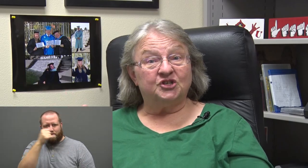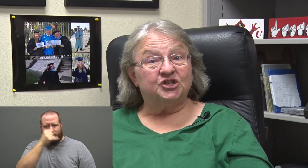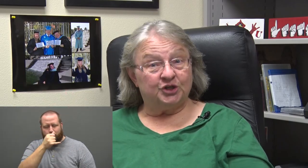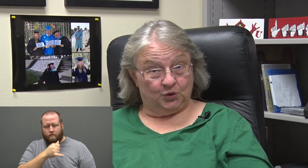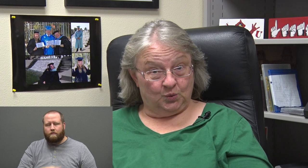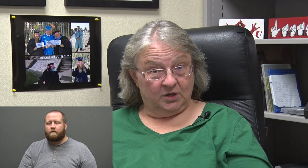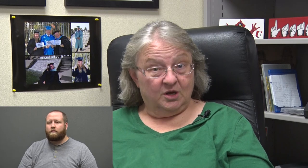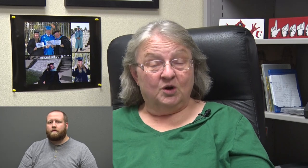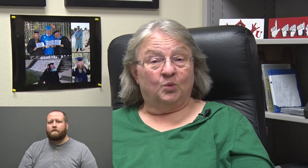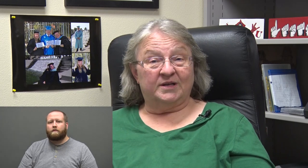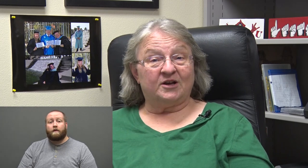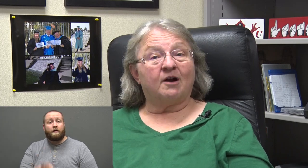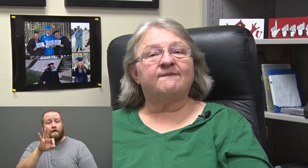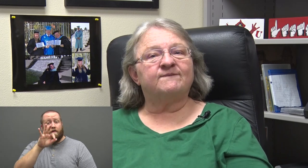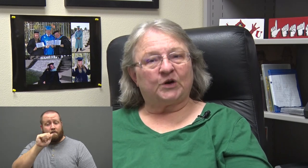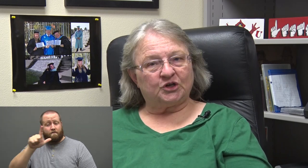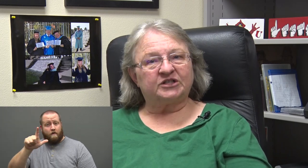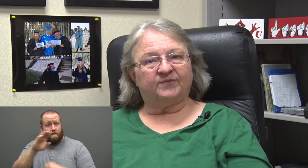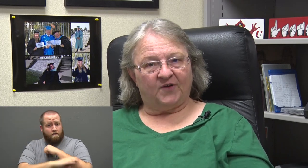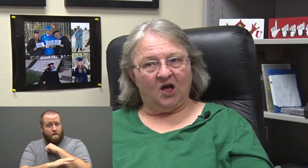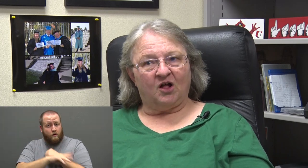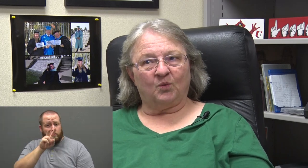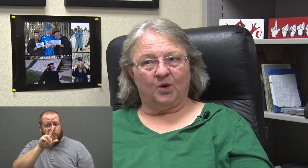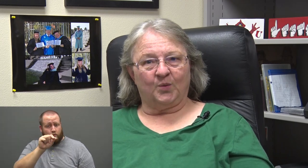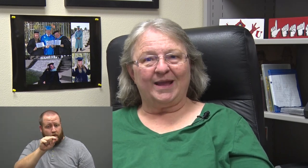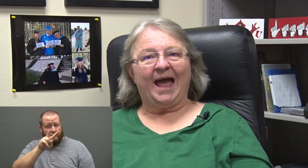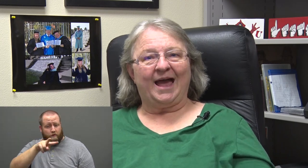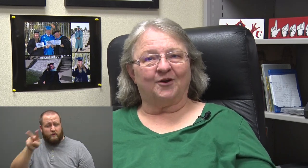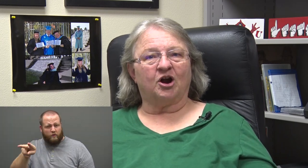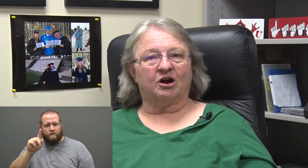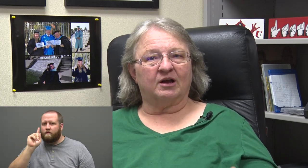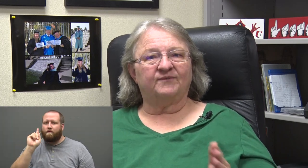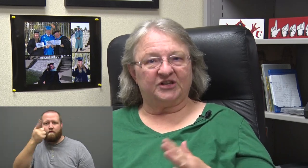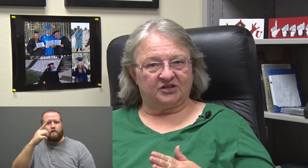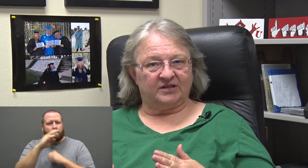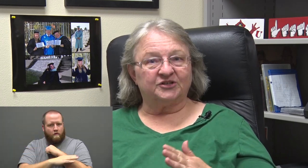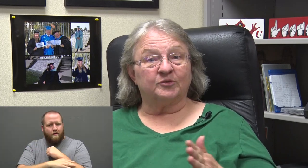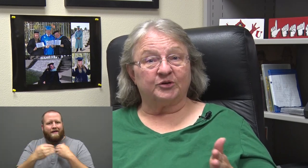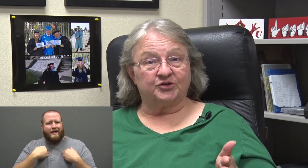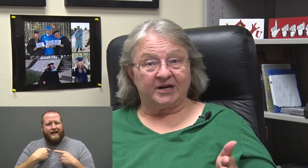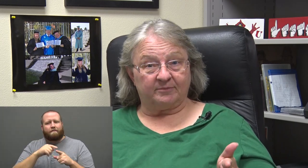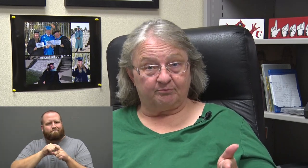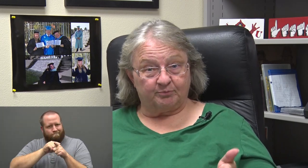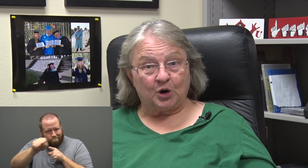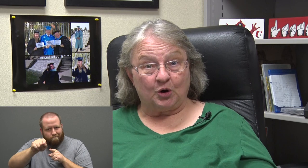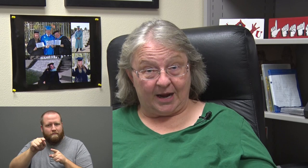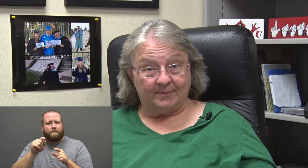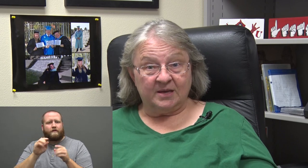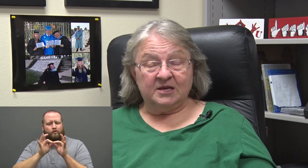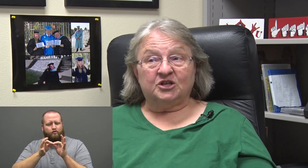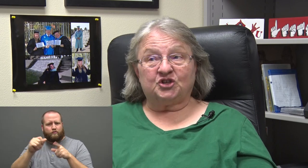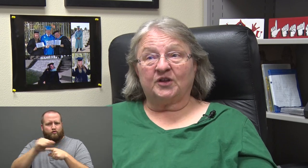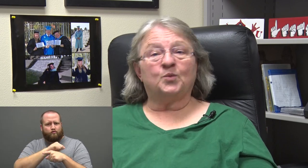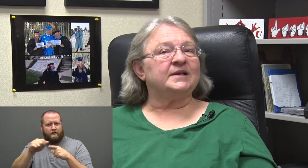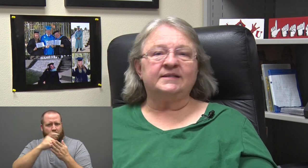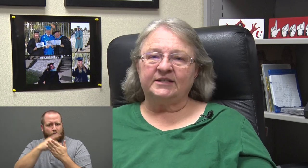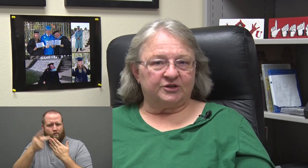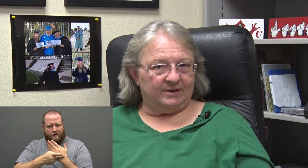was our first fall where we had our official interpreter training program. So there wasn't a degree